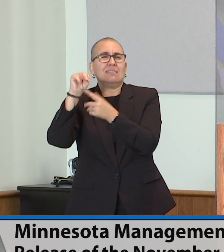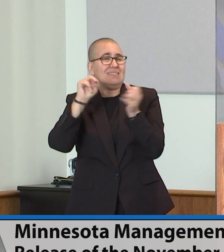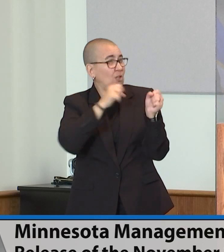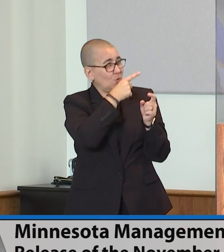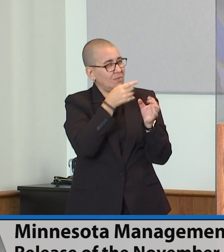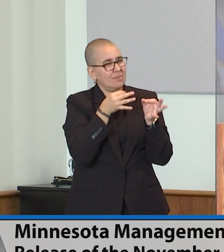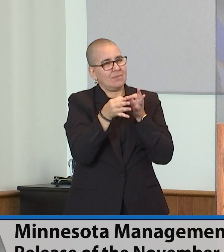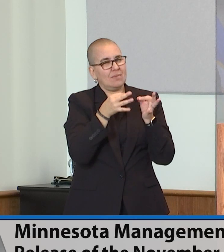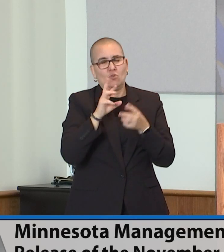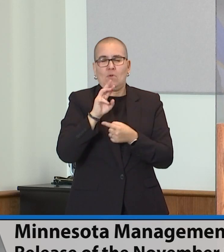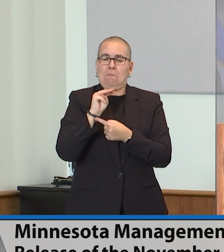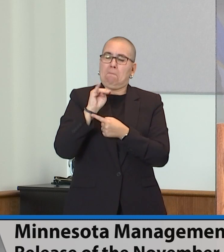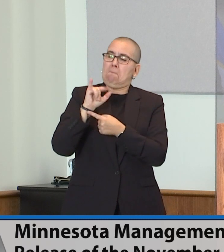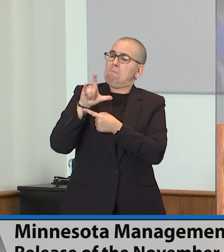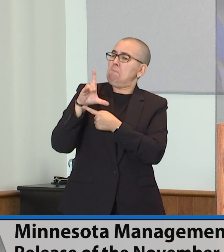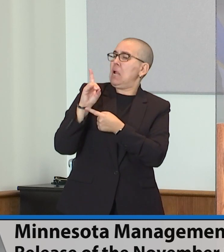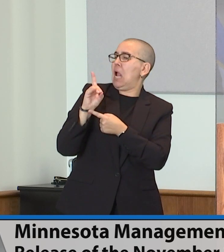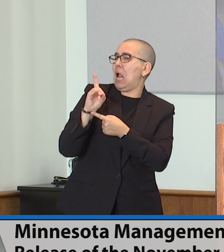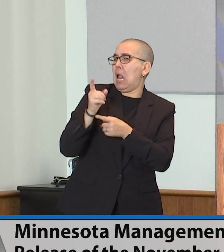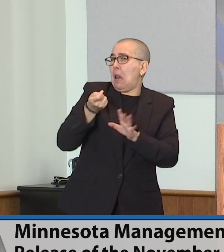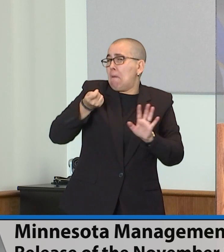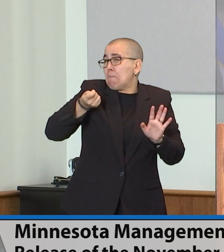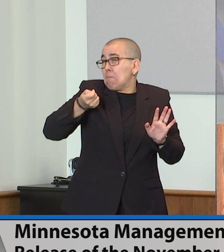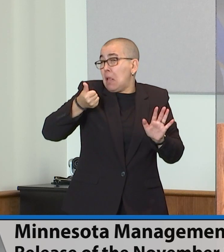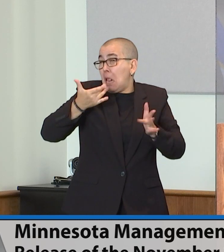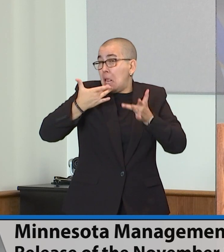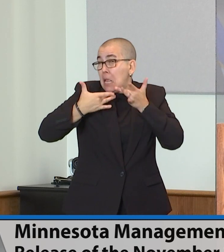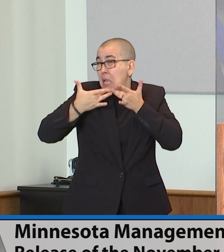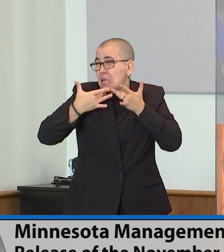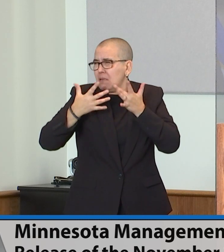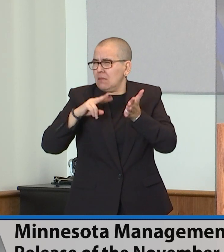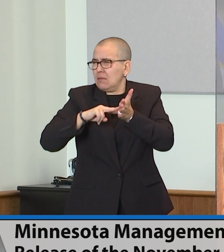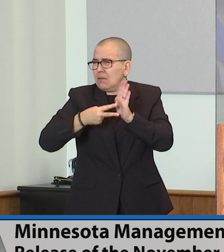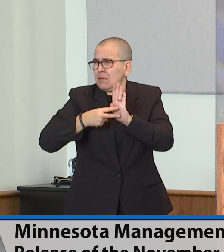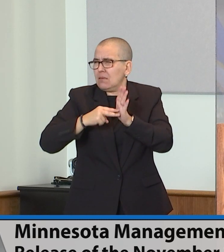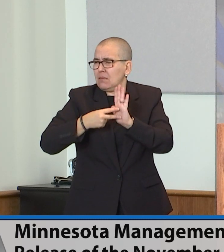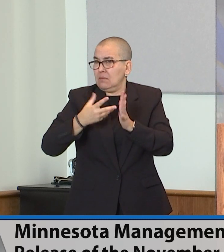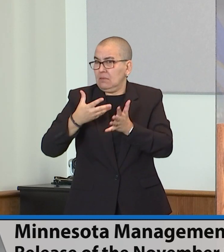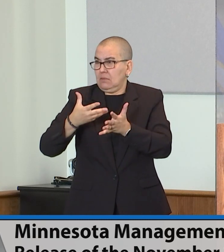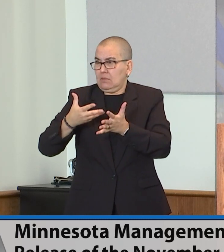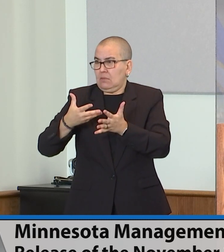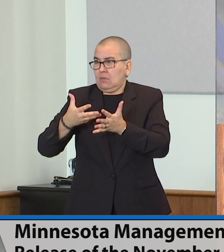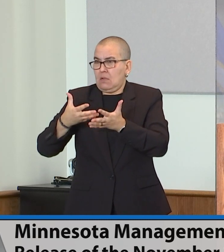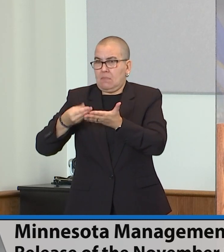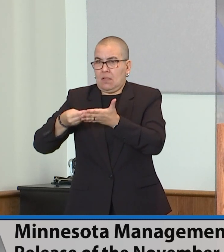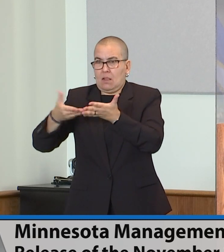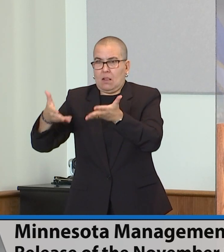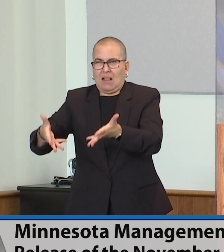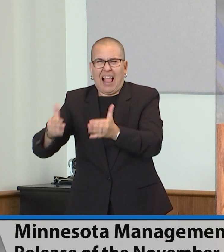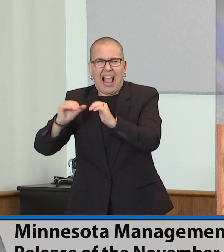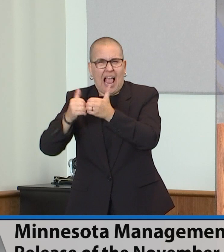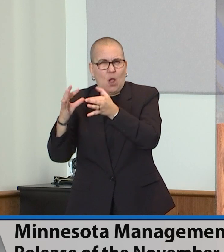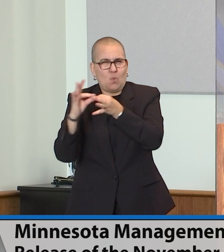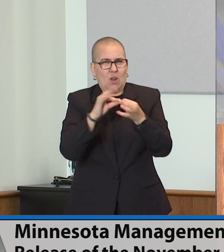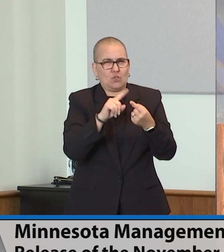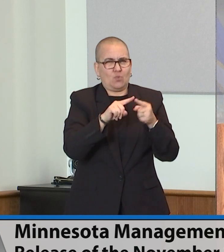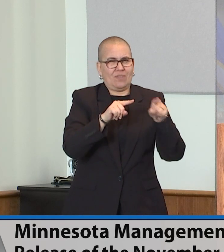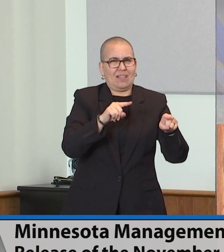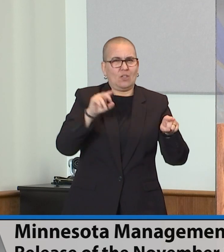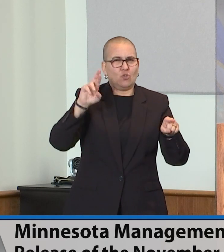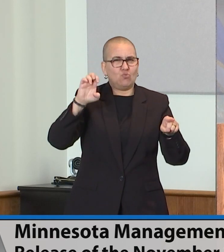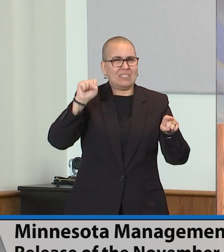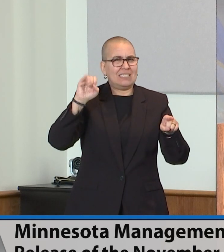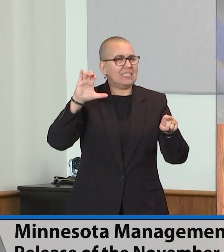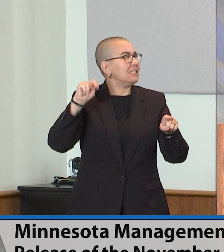burgeoning reserves? They look huge. Are these record reserves as well, too? Regarding the recession and reserves, the